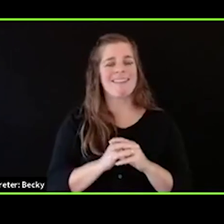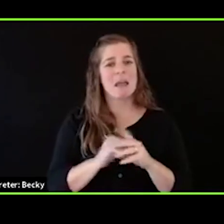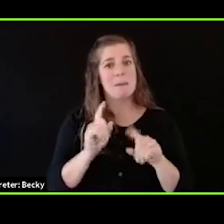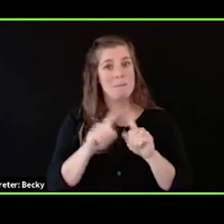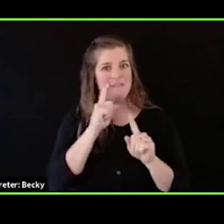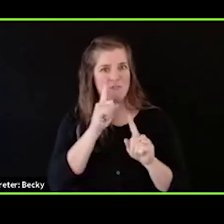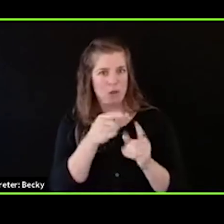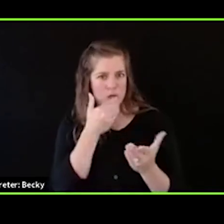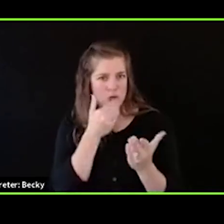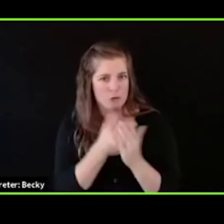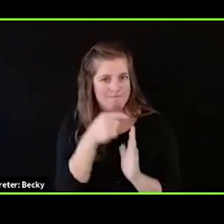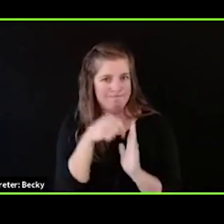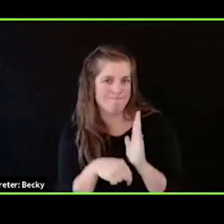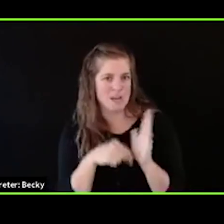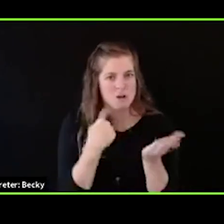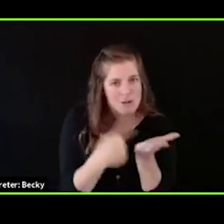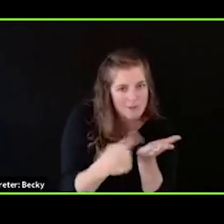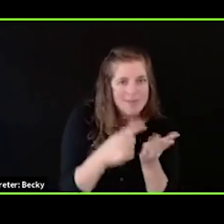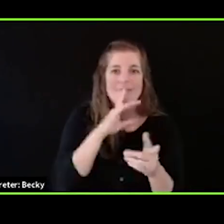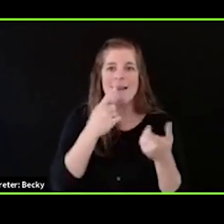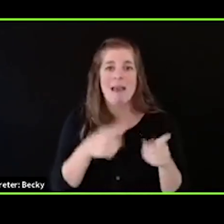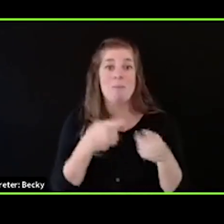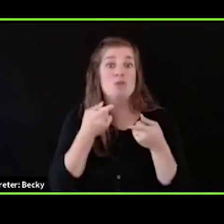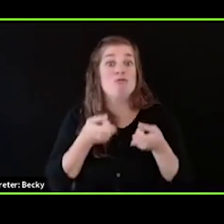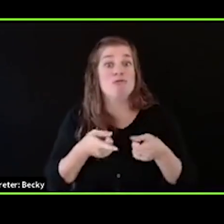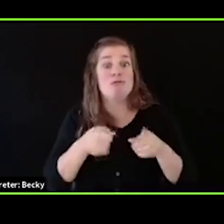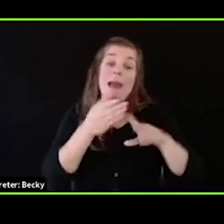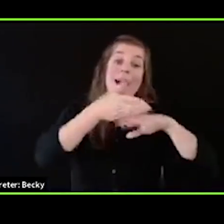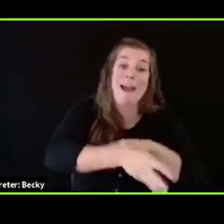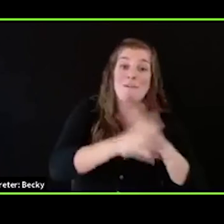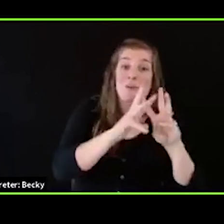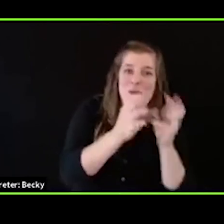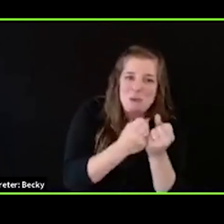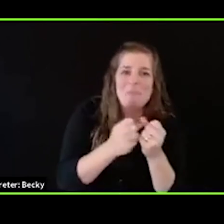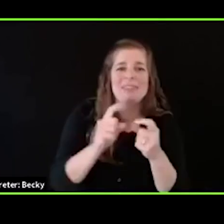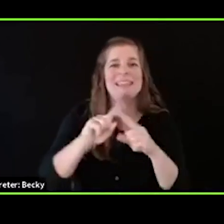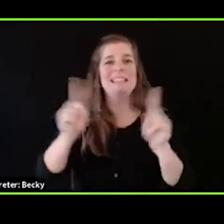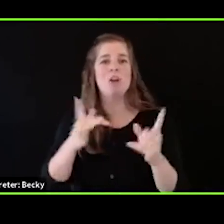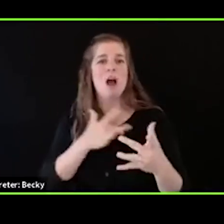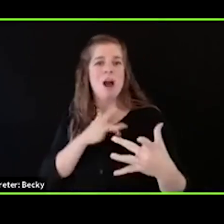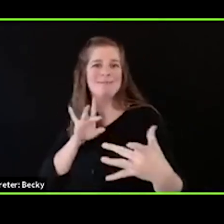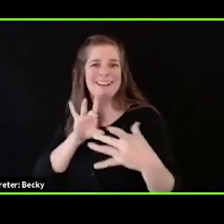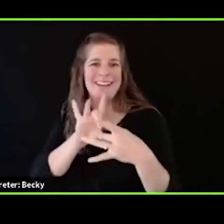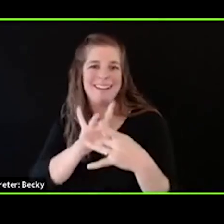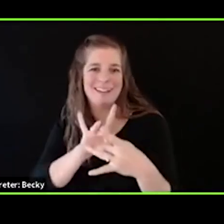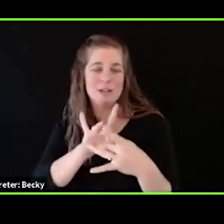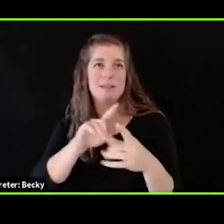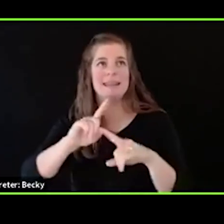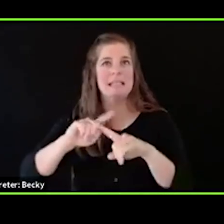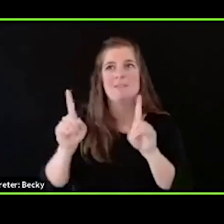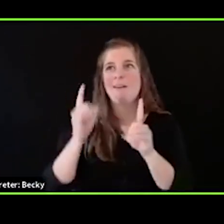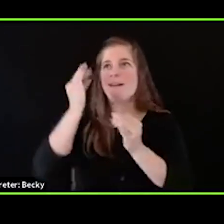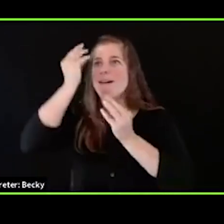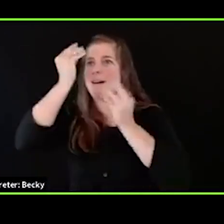conversations that happen in the break and the intersessions, those heart connections, the new ideas that start to percolate the,